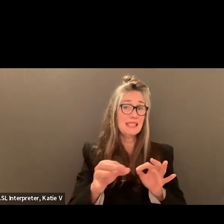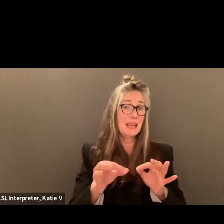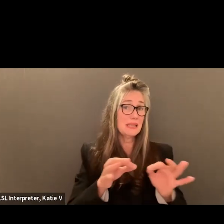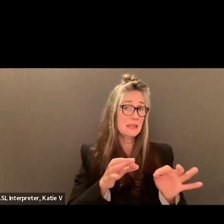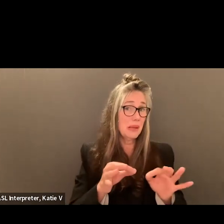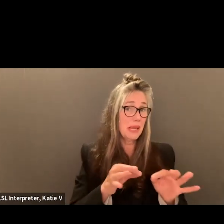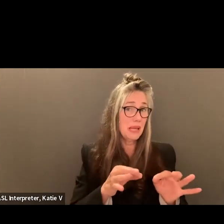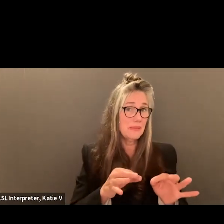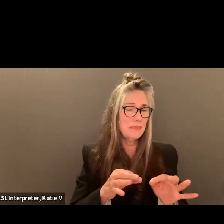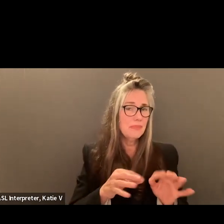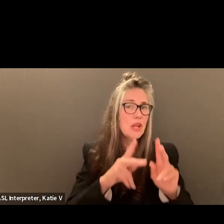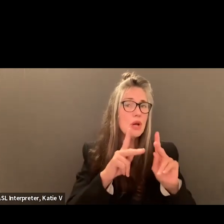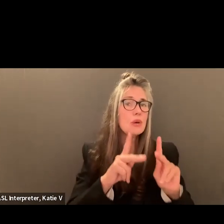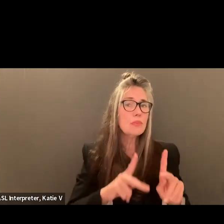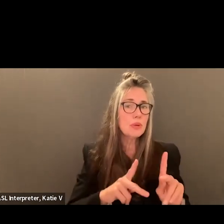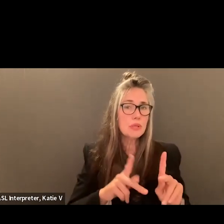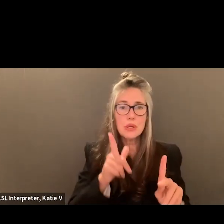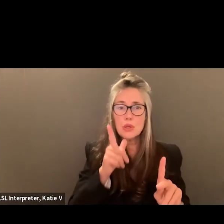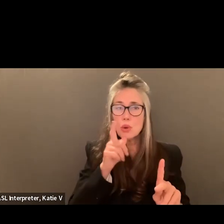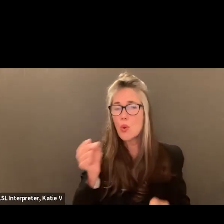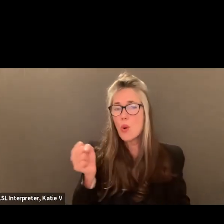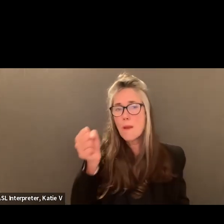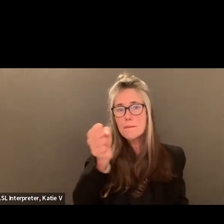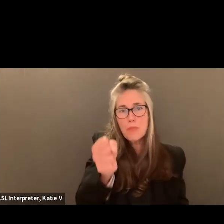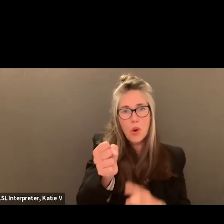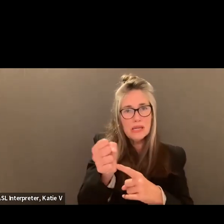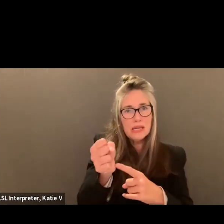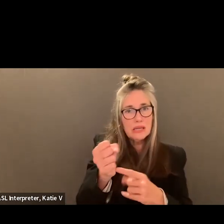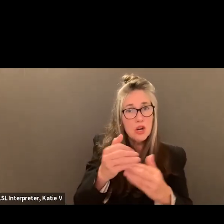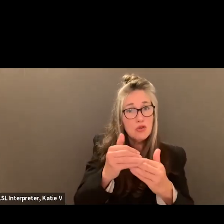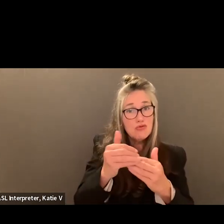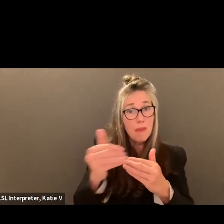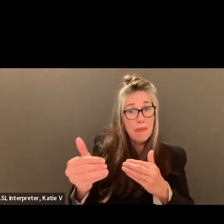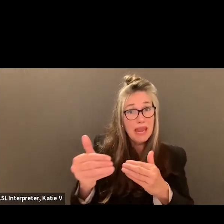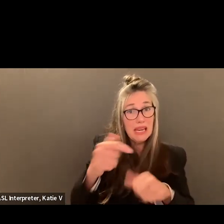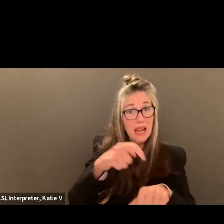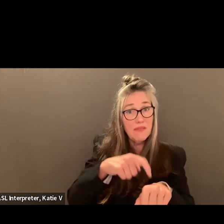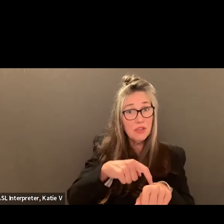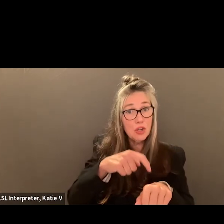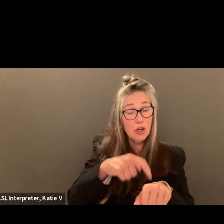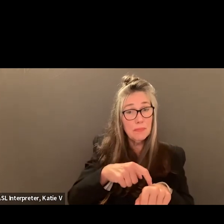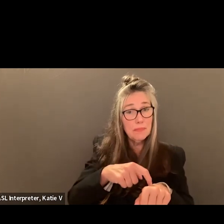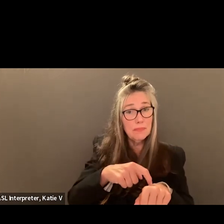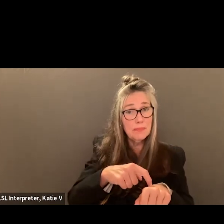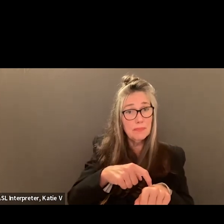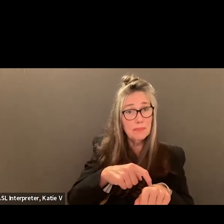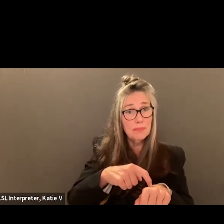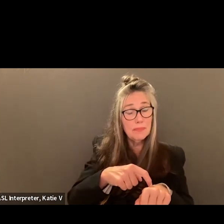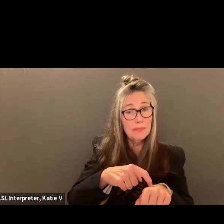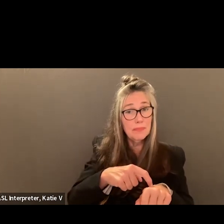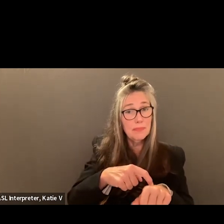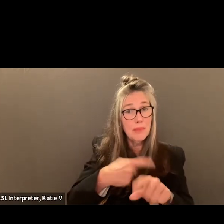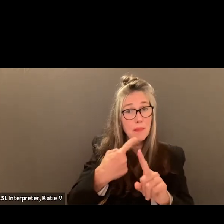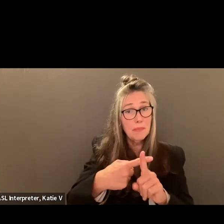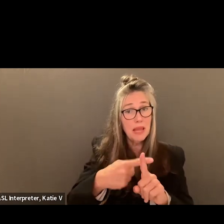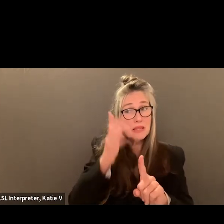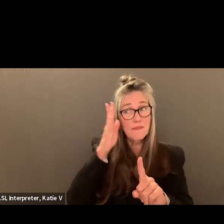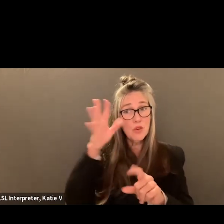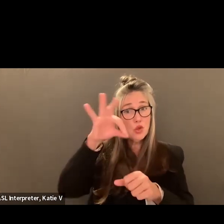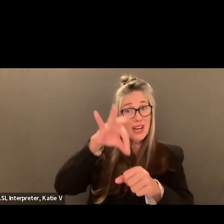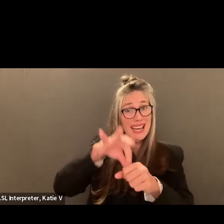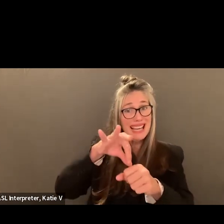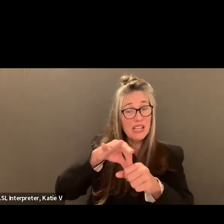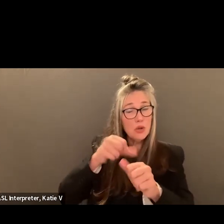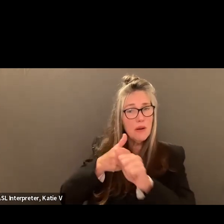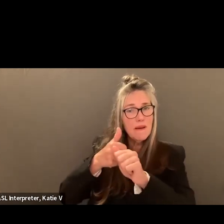the person that will be appointed will be for the remaining of the term, and any future election will be by